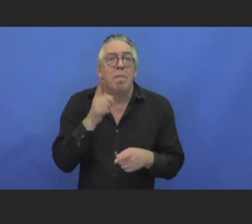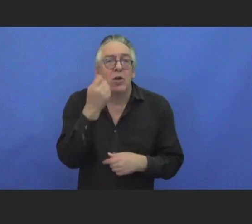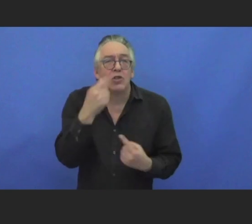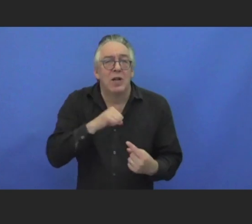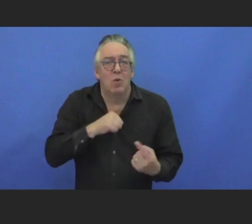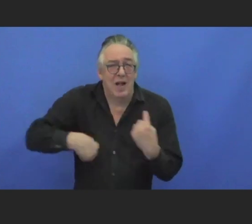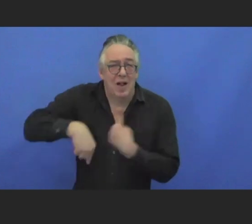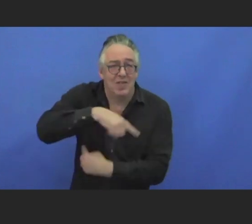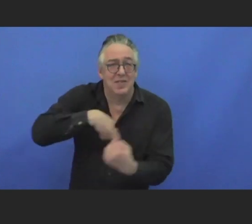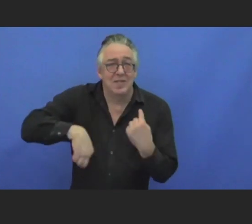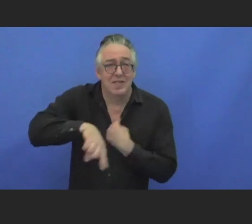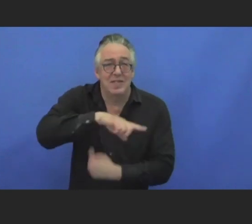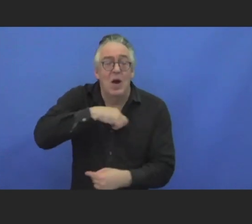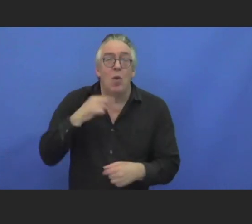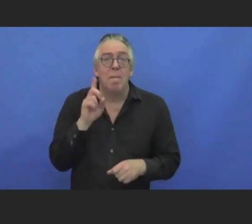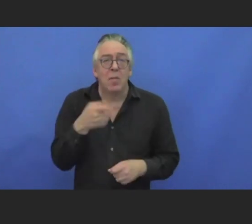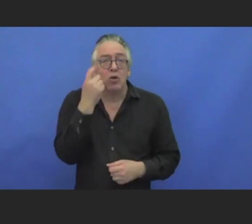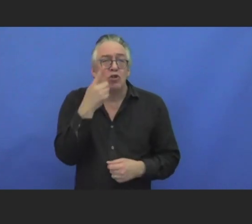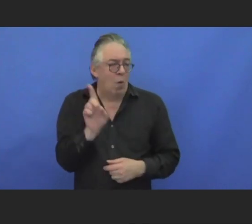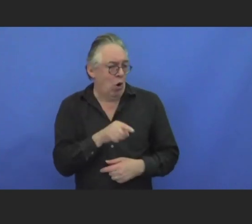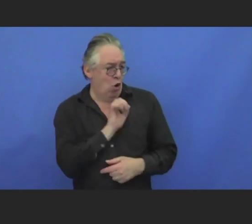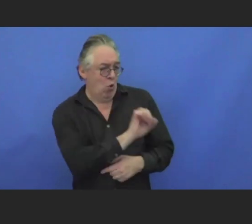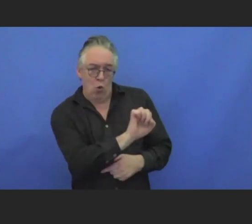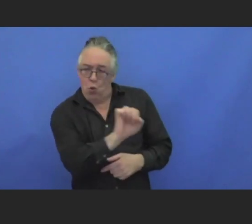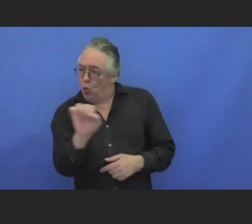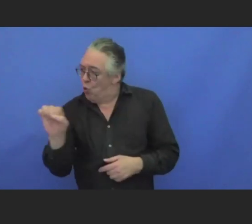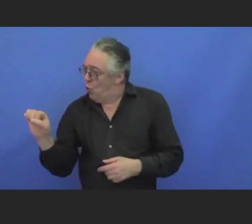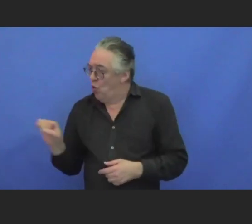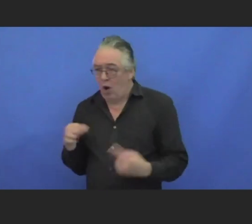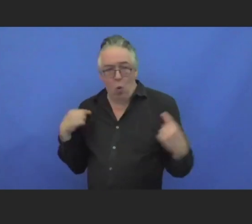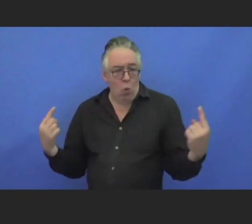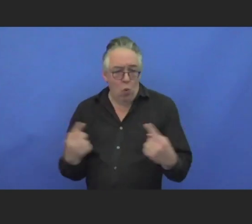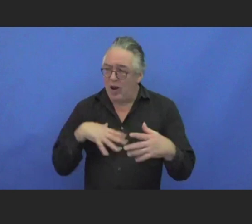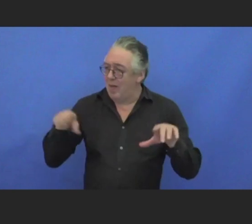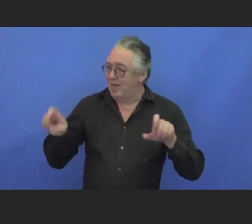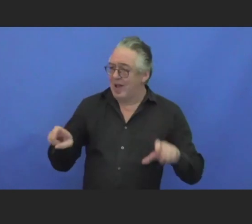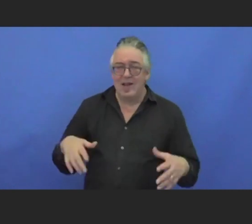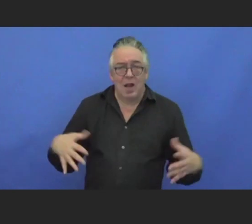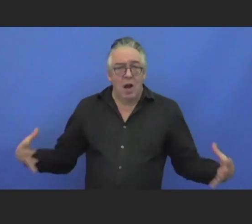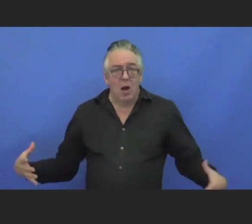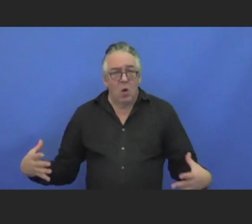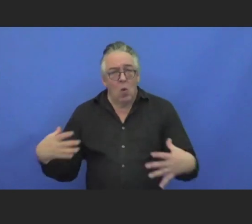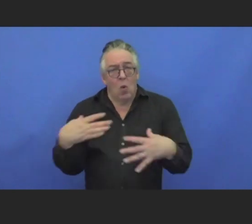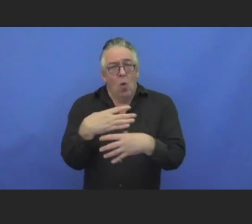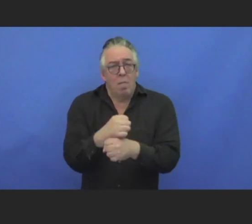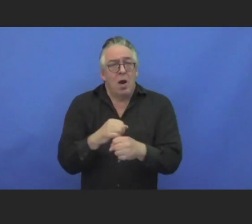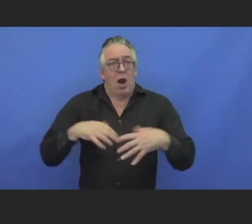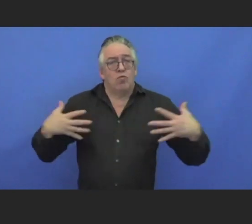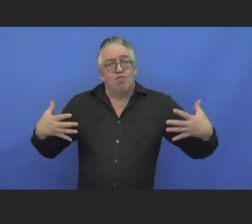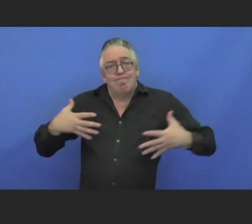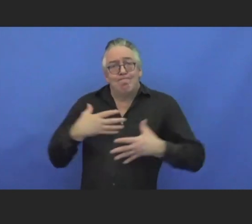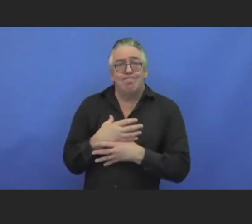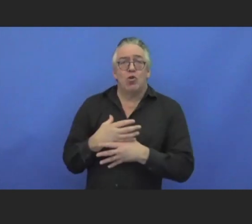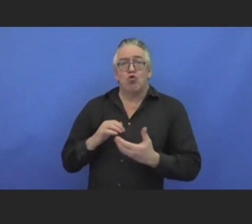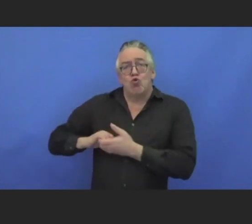understand our needs, what it is that we want. How can we forge this together, as